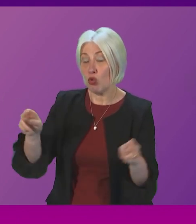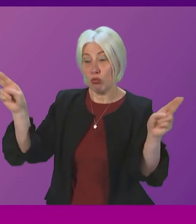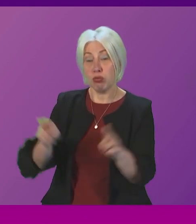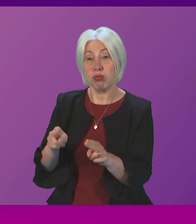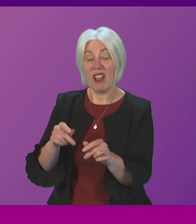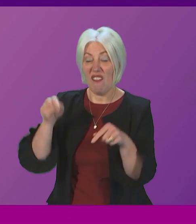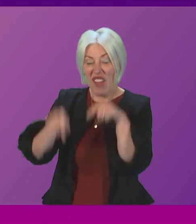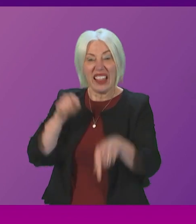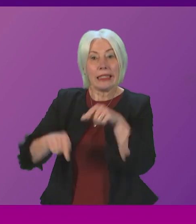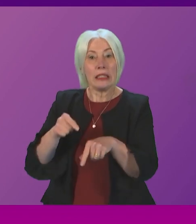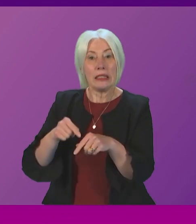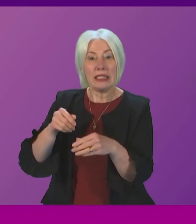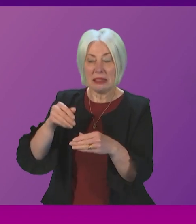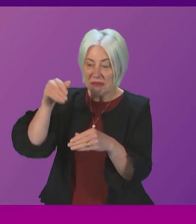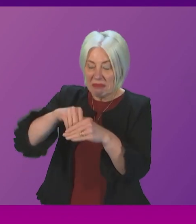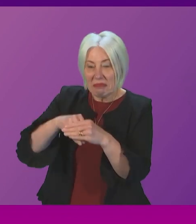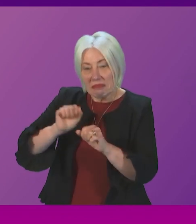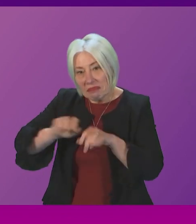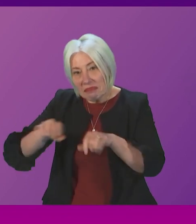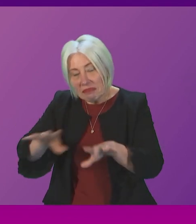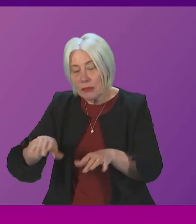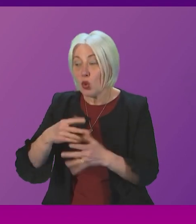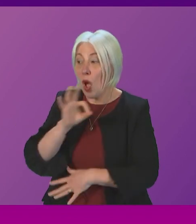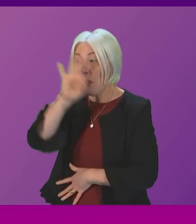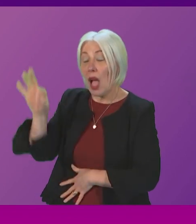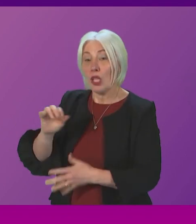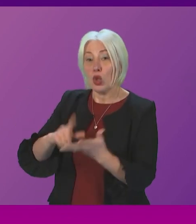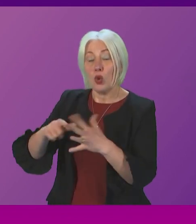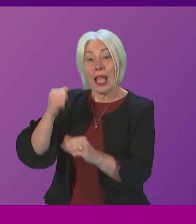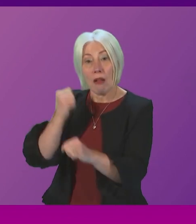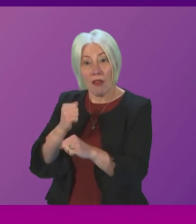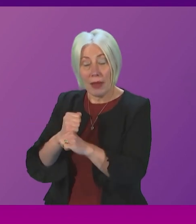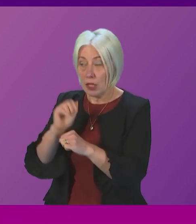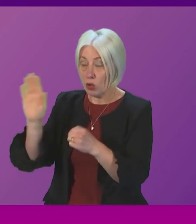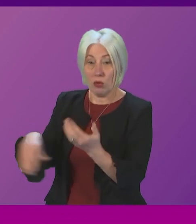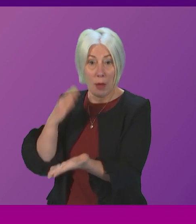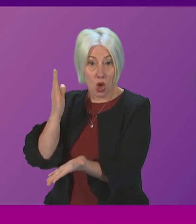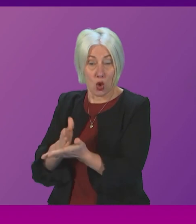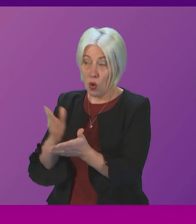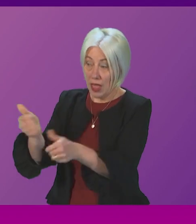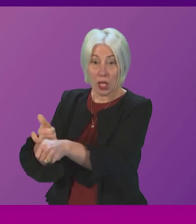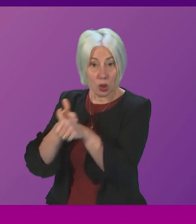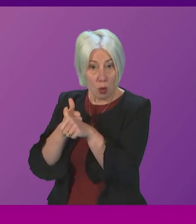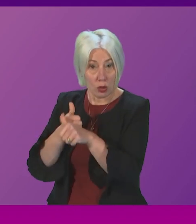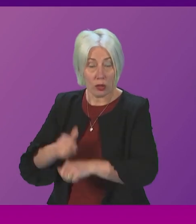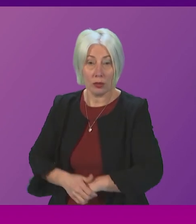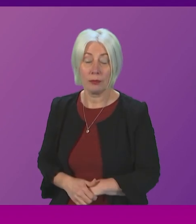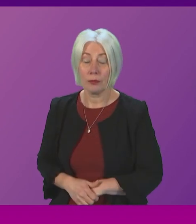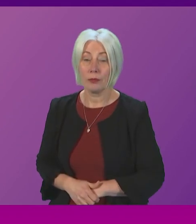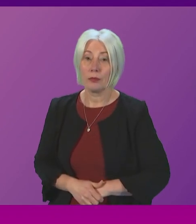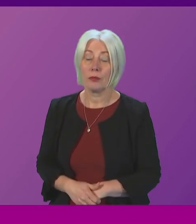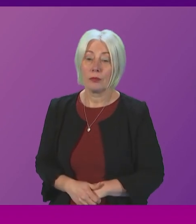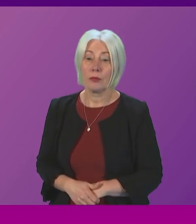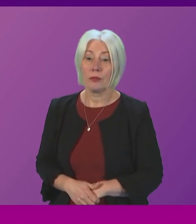content more seriously so I'll be writing to the UK government that case and we welcome Mr Finlay's support in that I